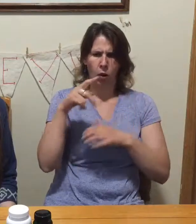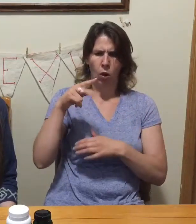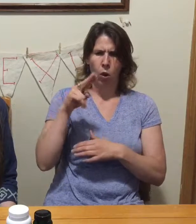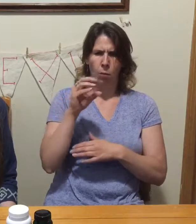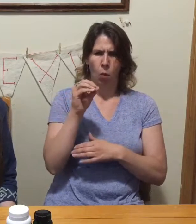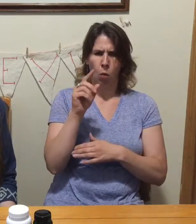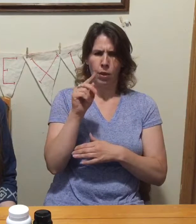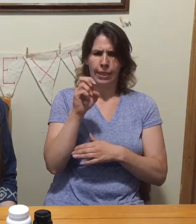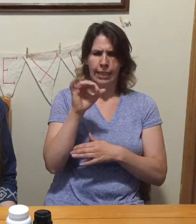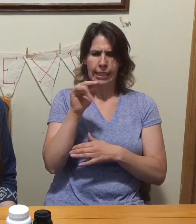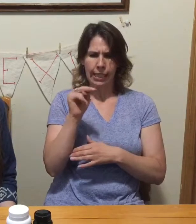and fibrous food.